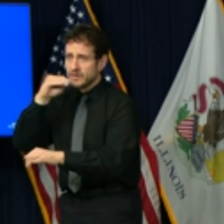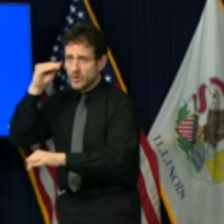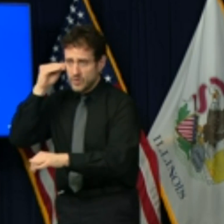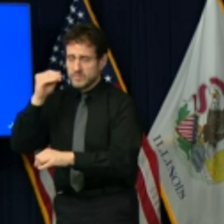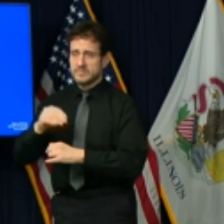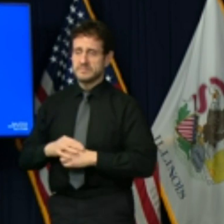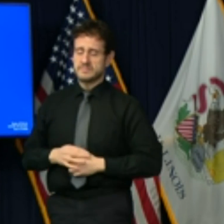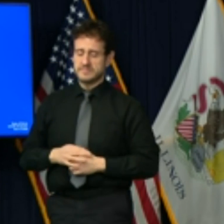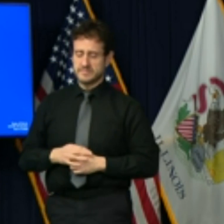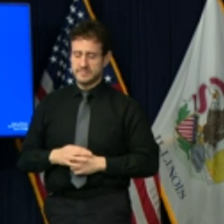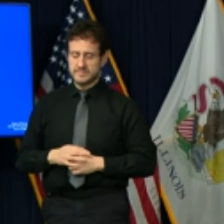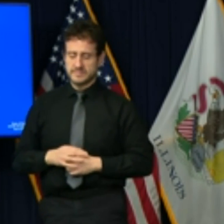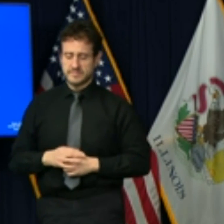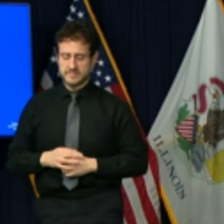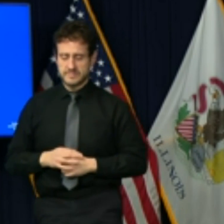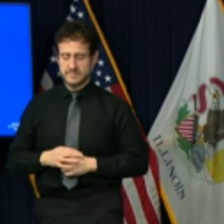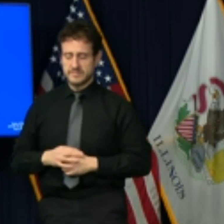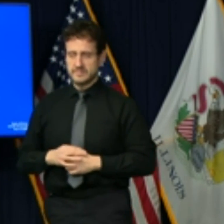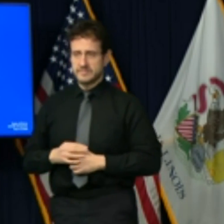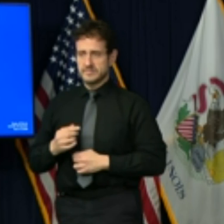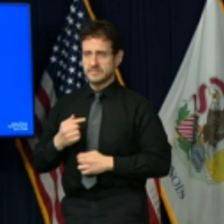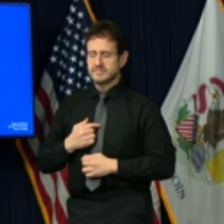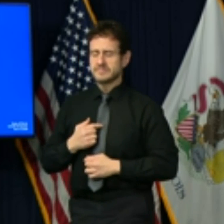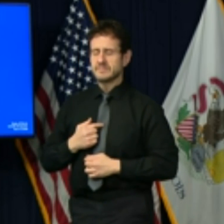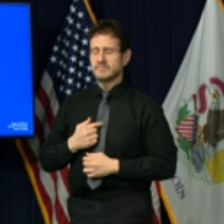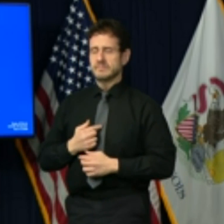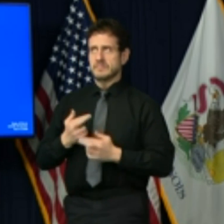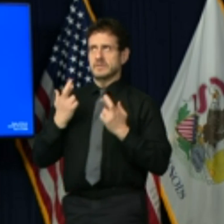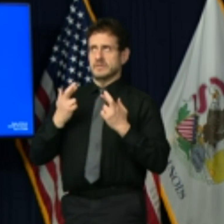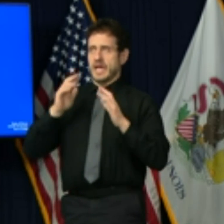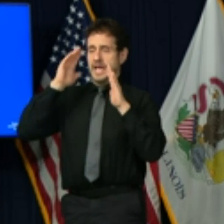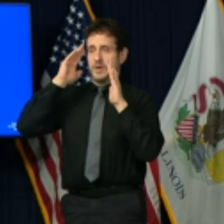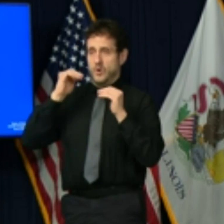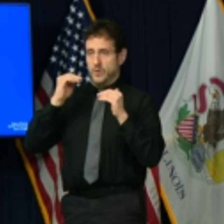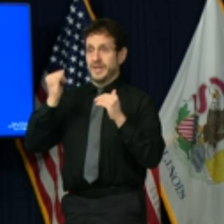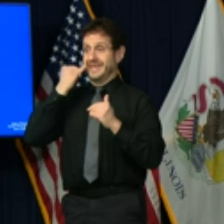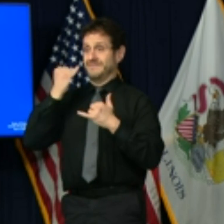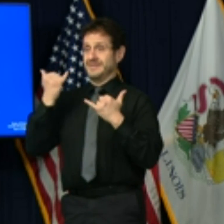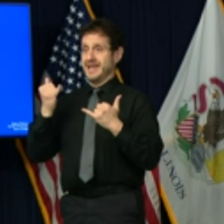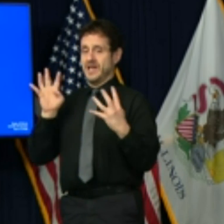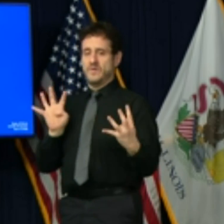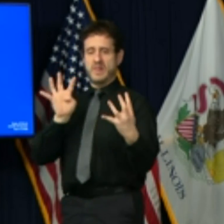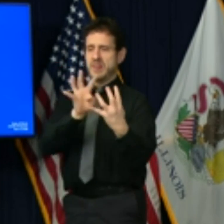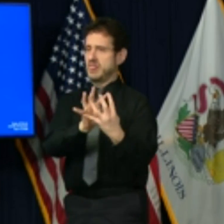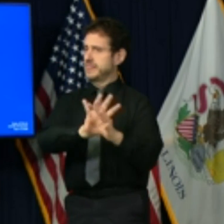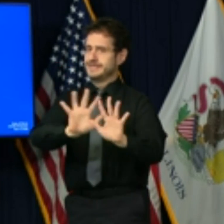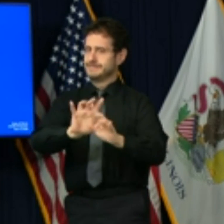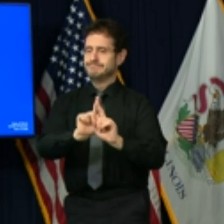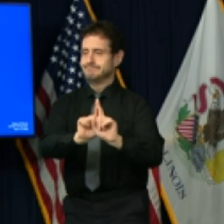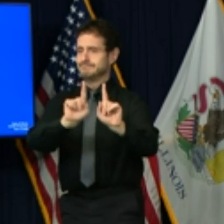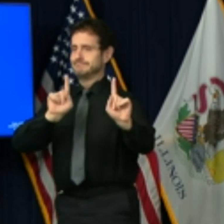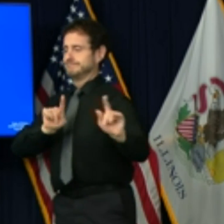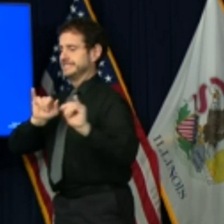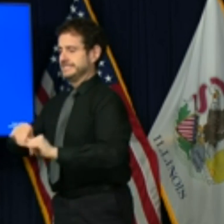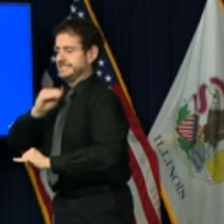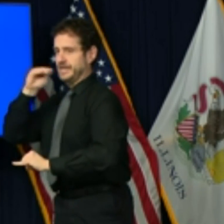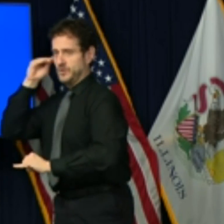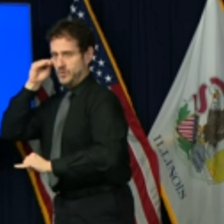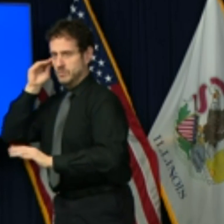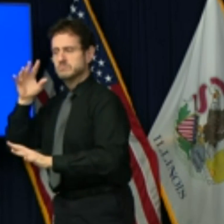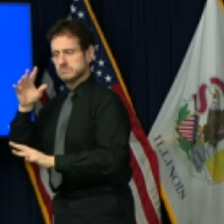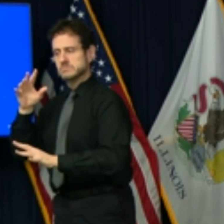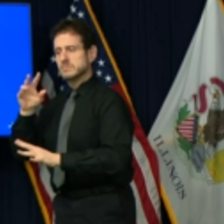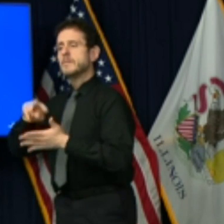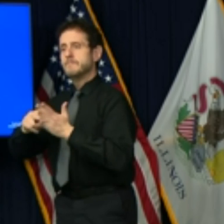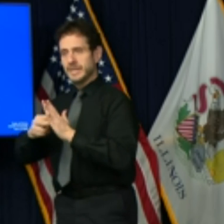I'm hopeful that by limiting our in-person interactions now, we will succeed at avoiding a stay-at-home order like what